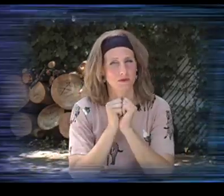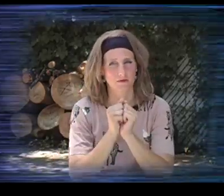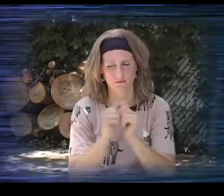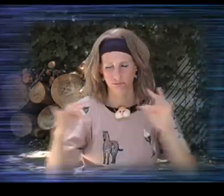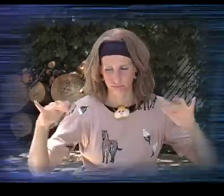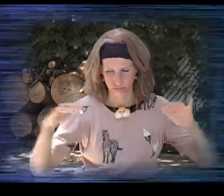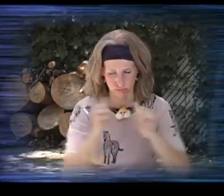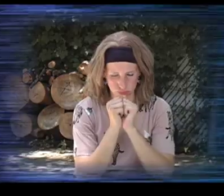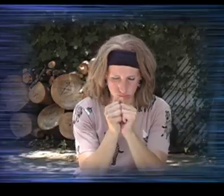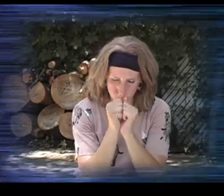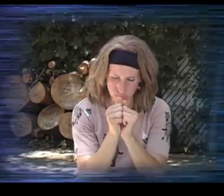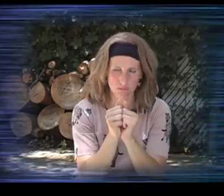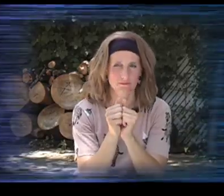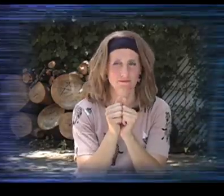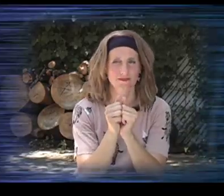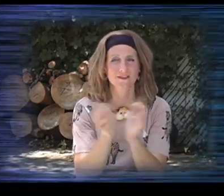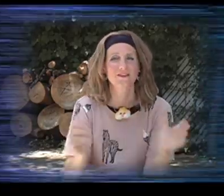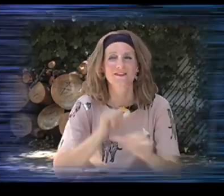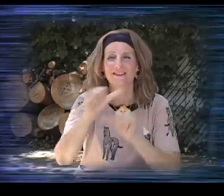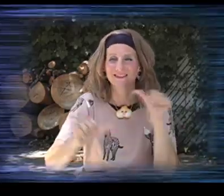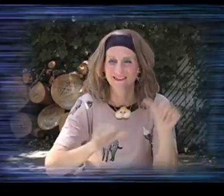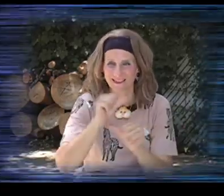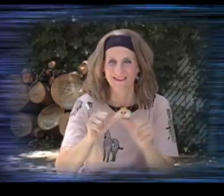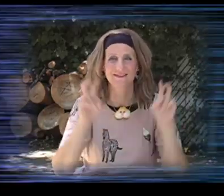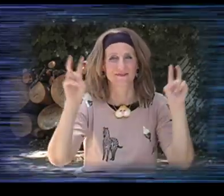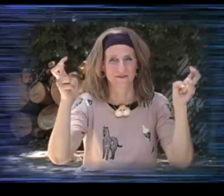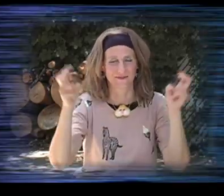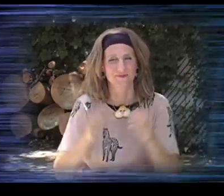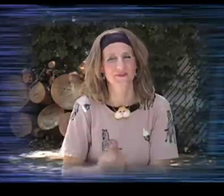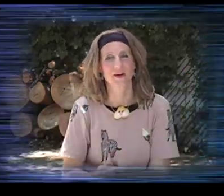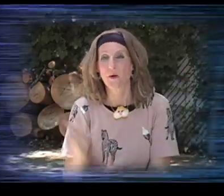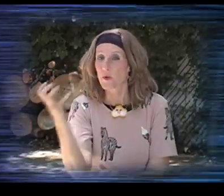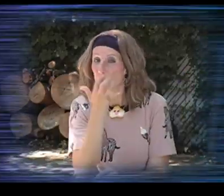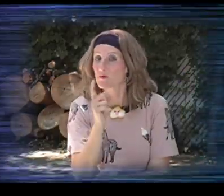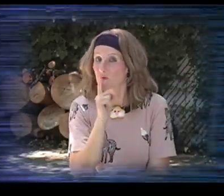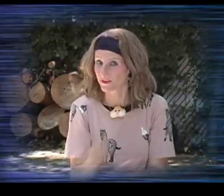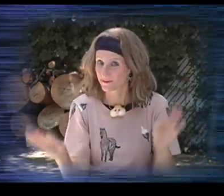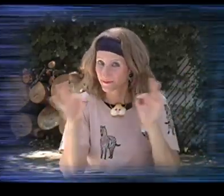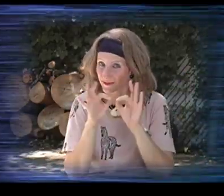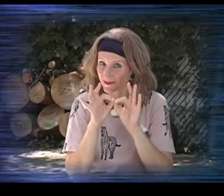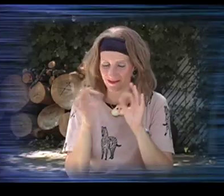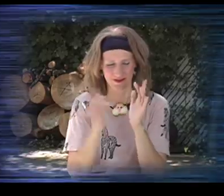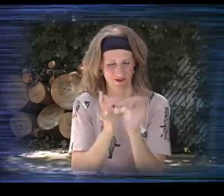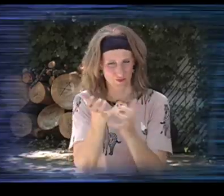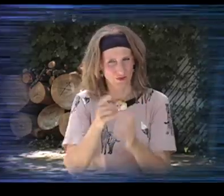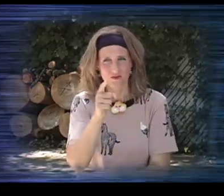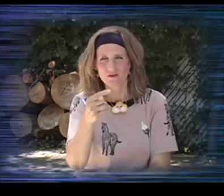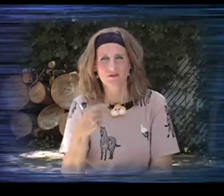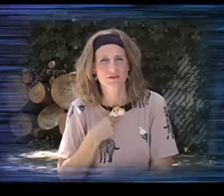so meet together meet together and encourage one another it's so important